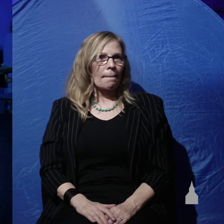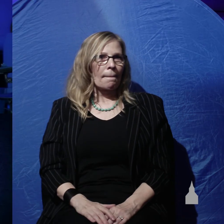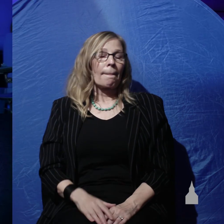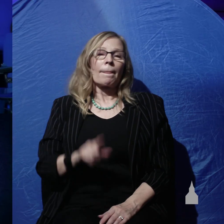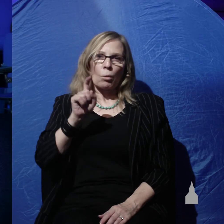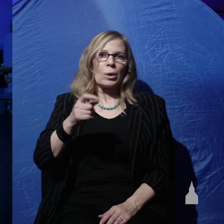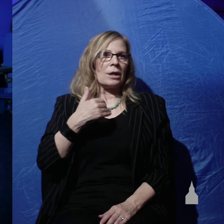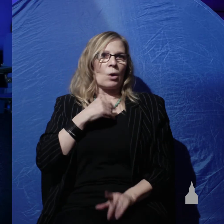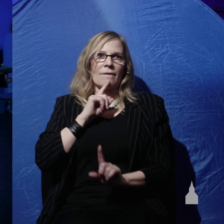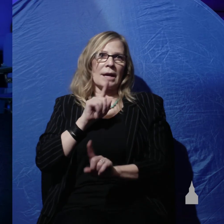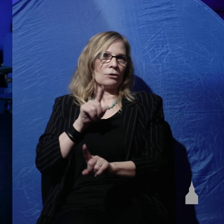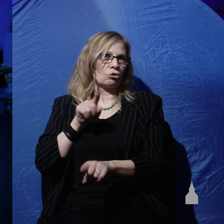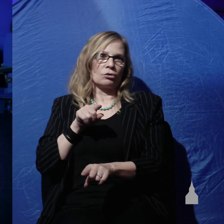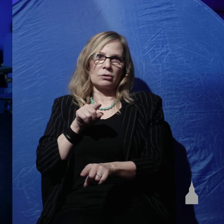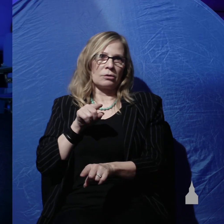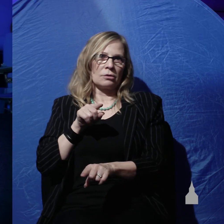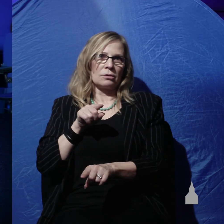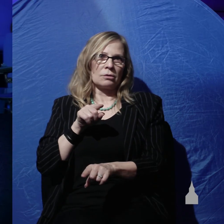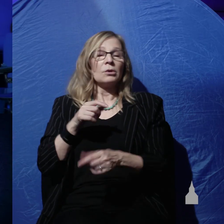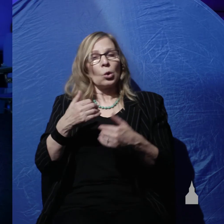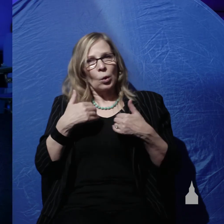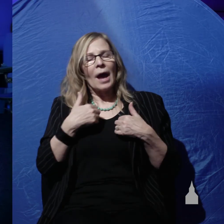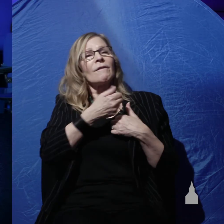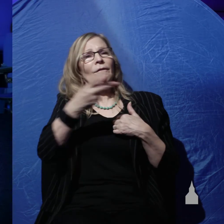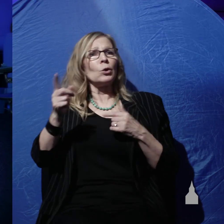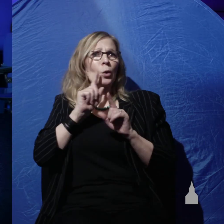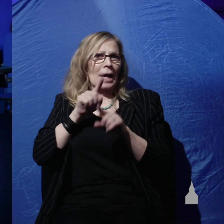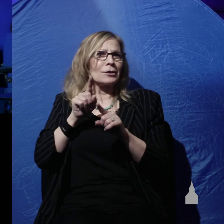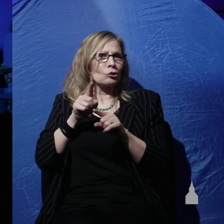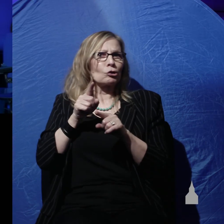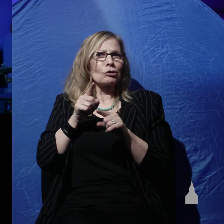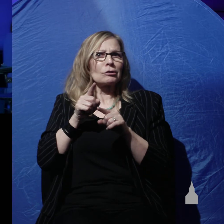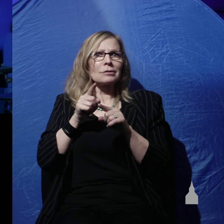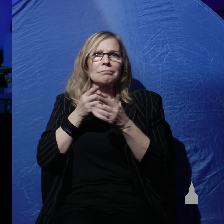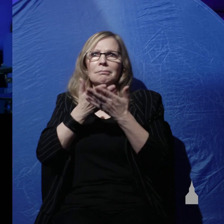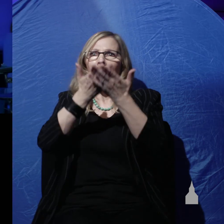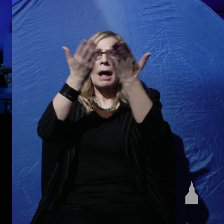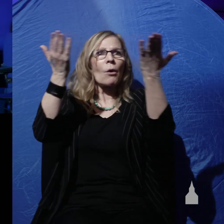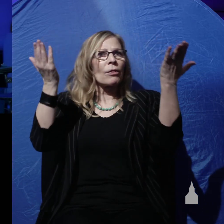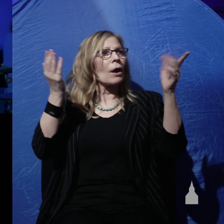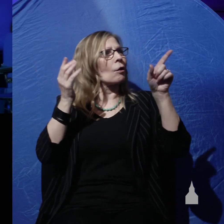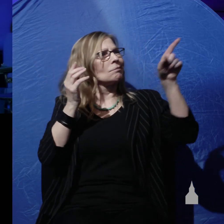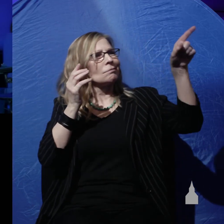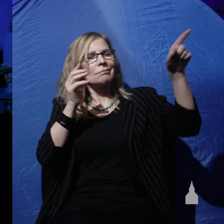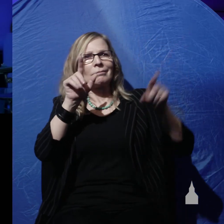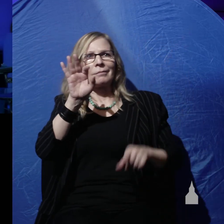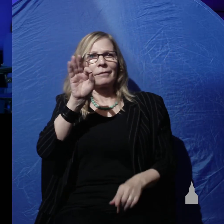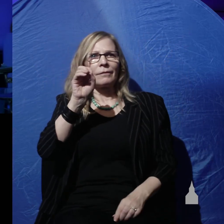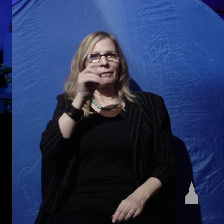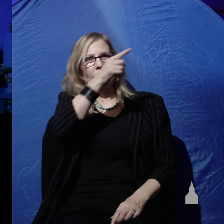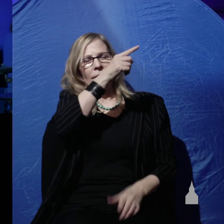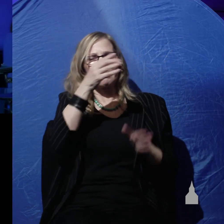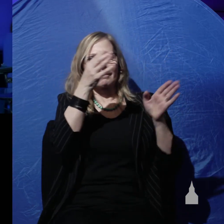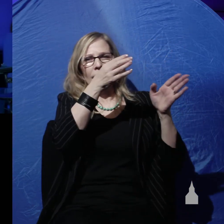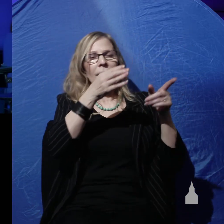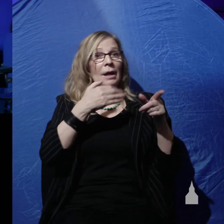to have answers and so we've got a few answers out there in the in the foyer and we've got a special conference